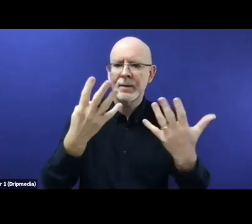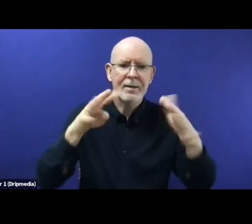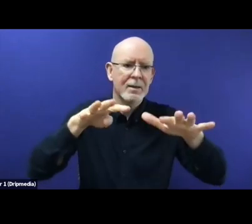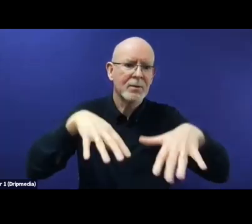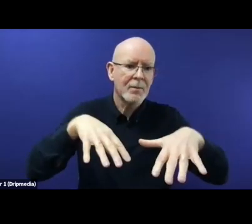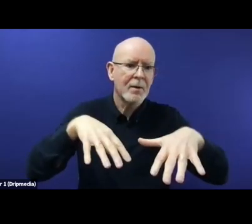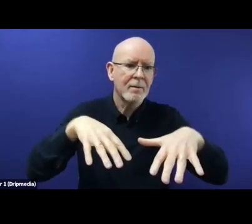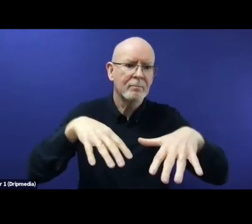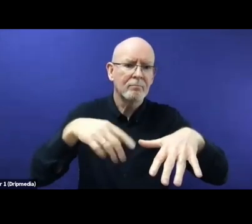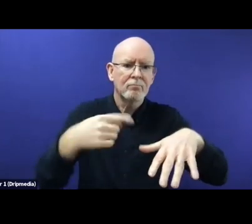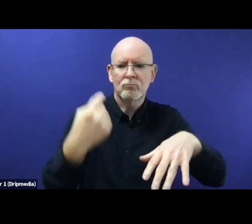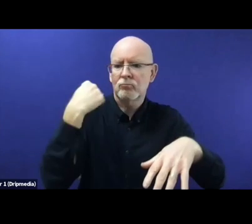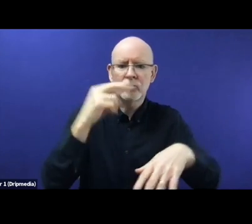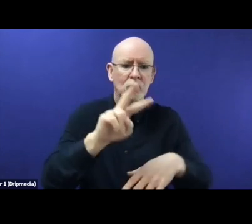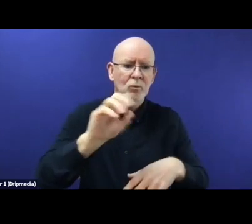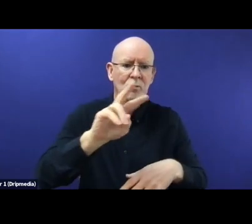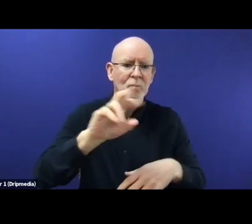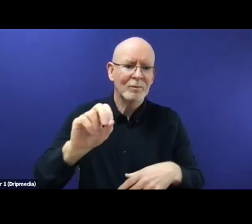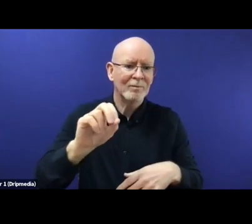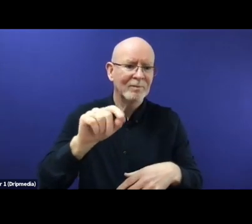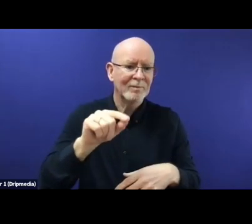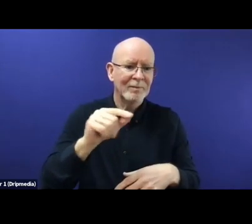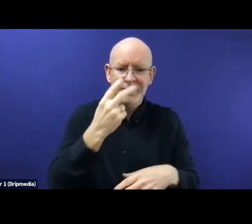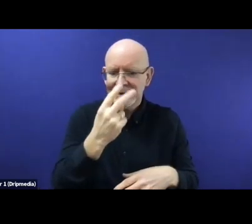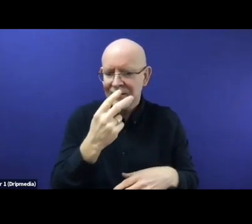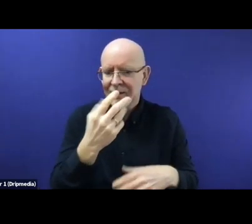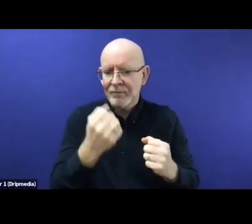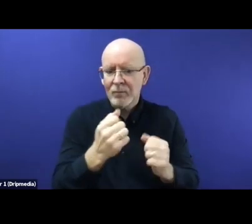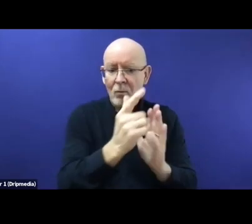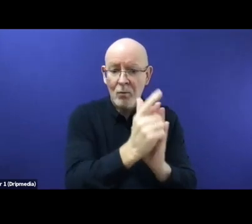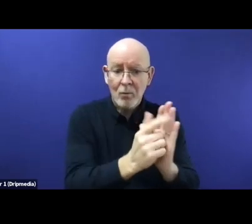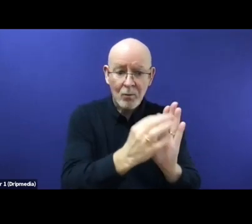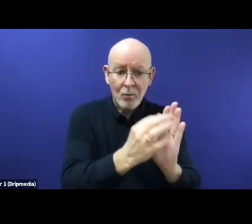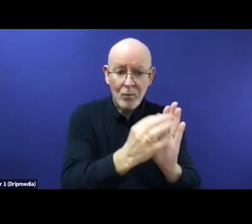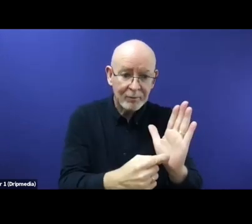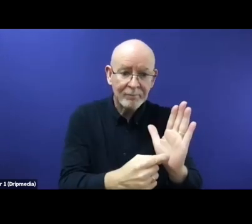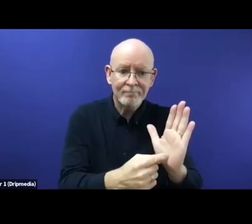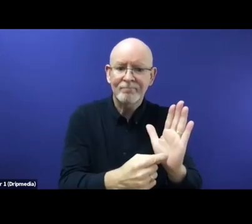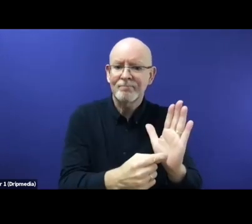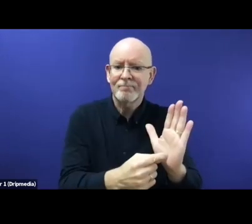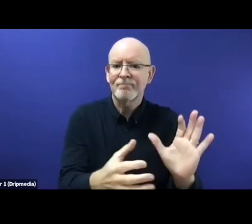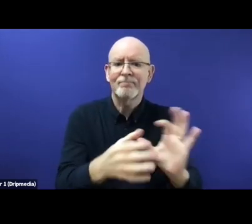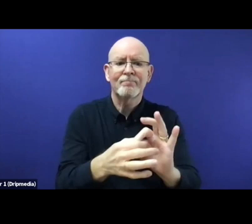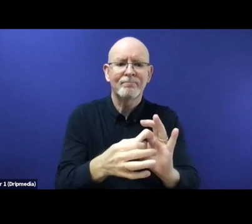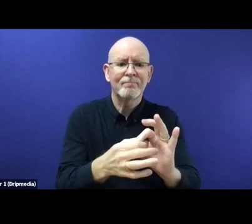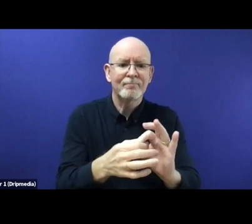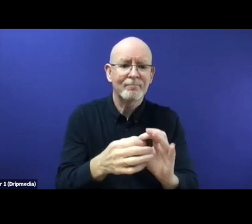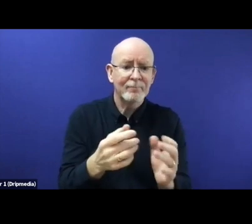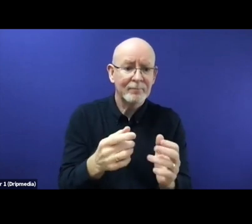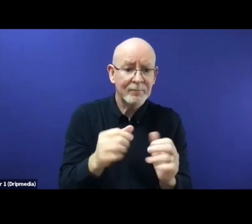in some way, in some meaningful way, correspond to the objectives and guiding principles